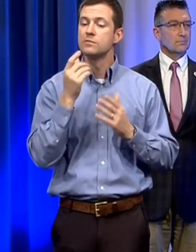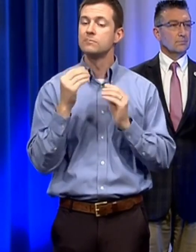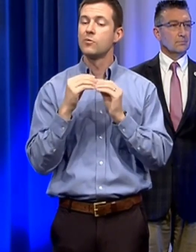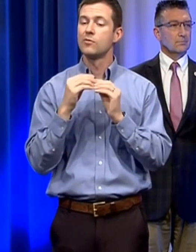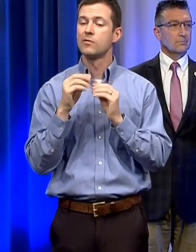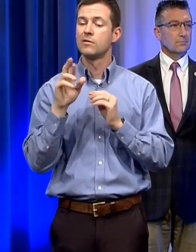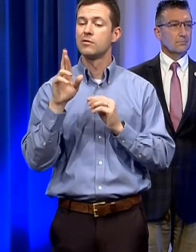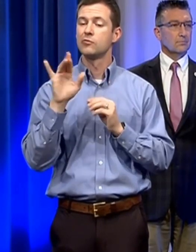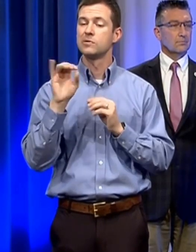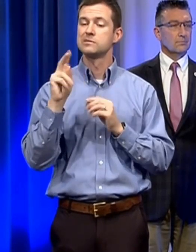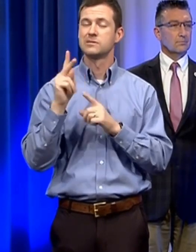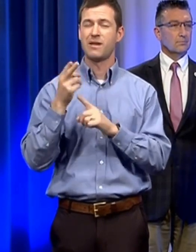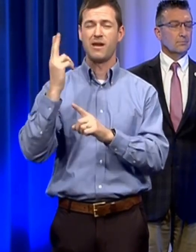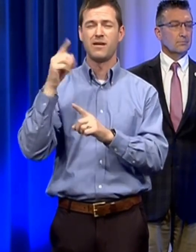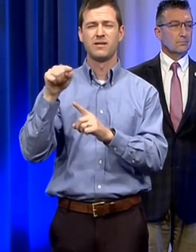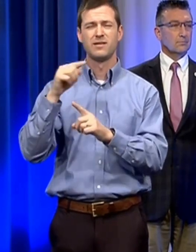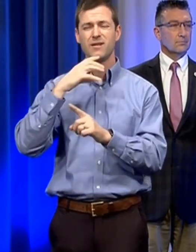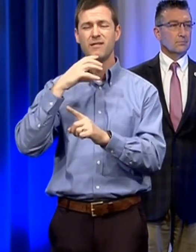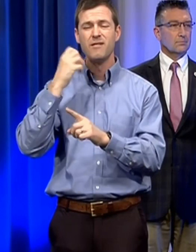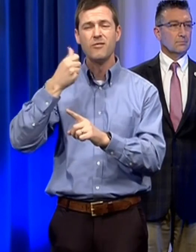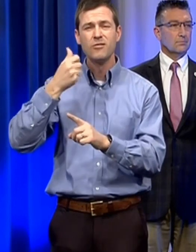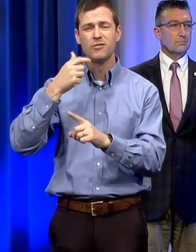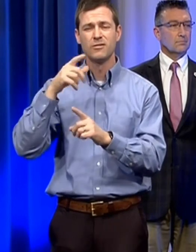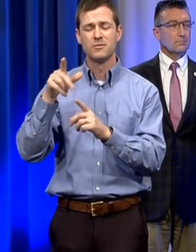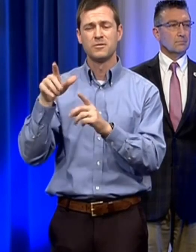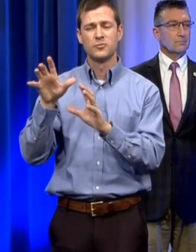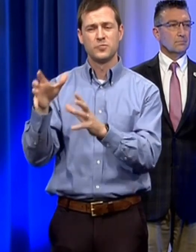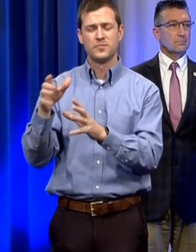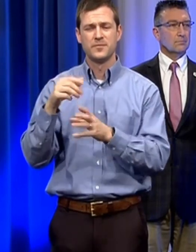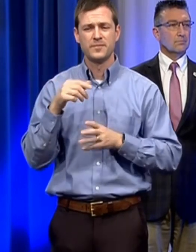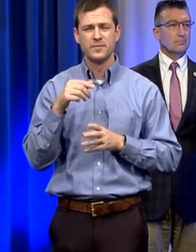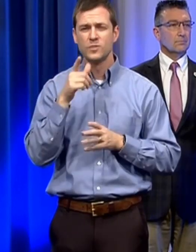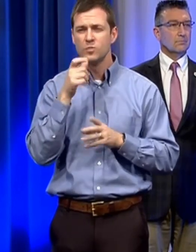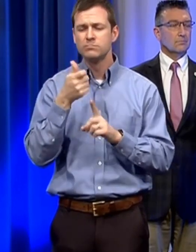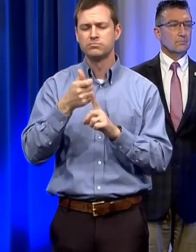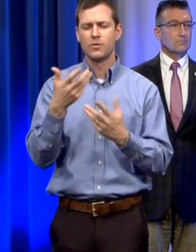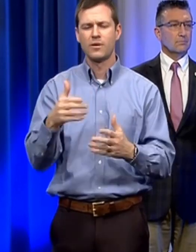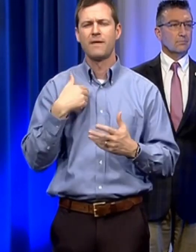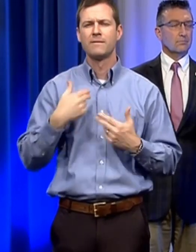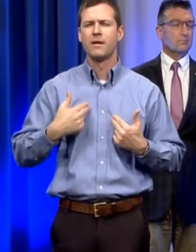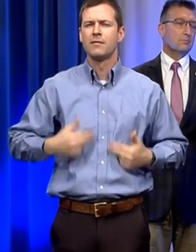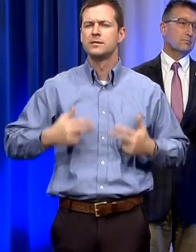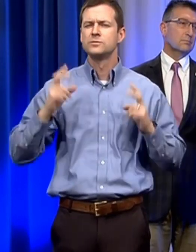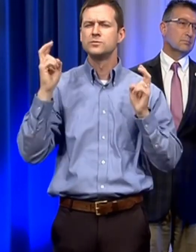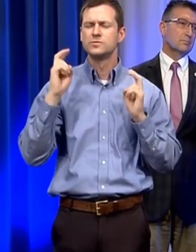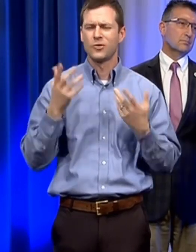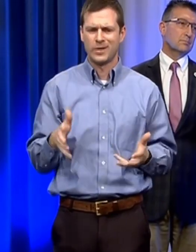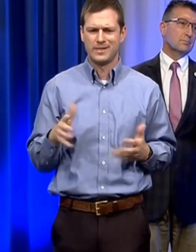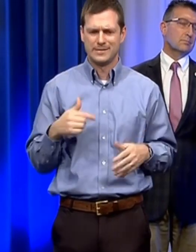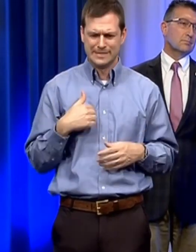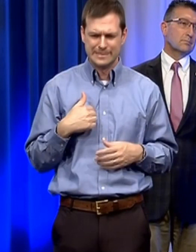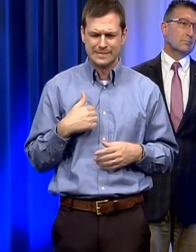people that have certain chronic health problems i think those people in particular need to be prudent about being in large groups of people where they could be